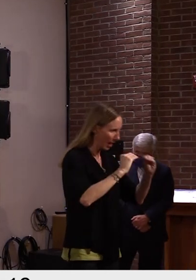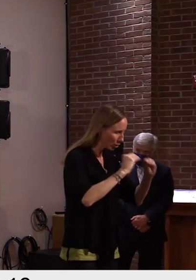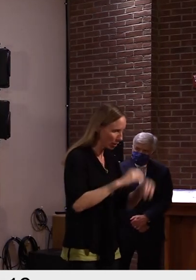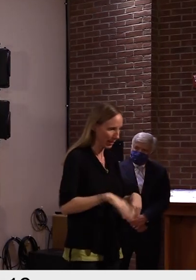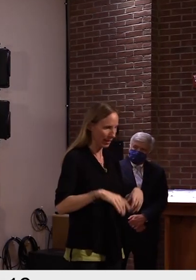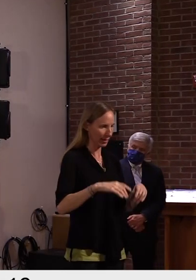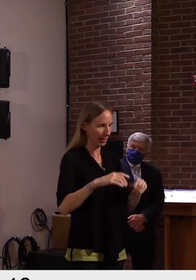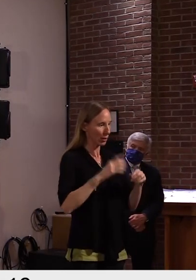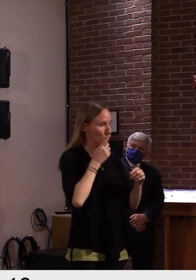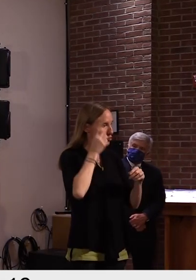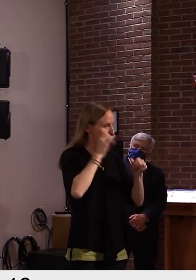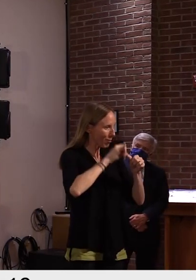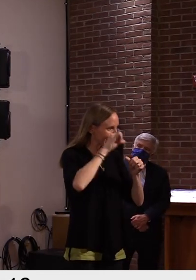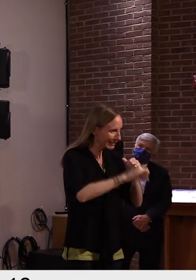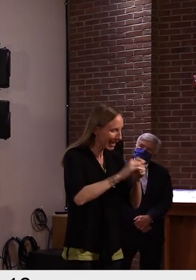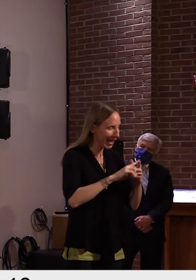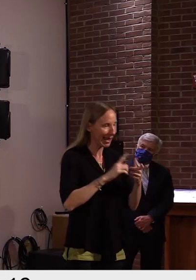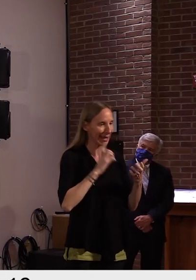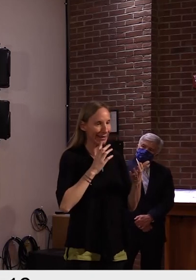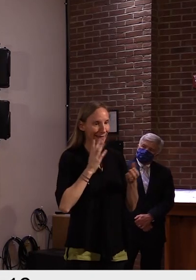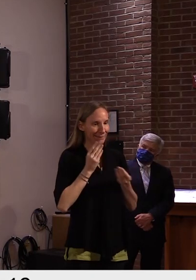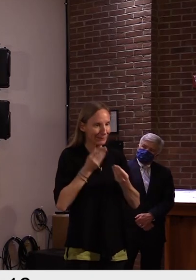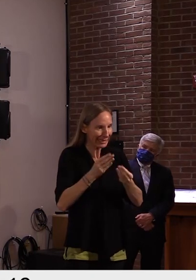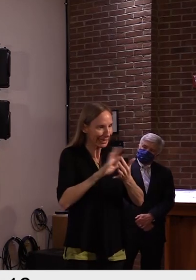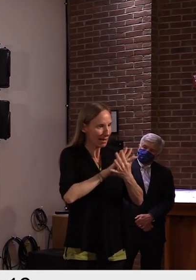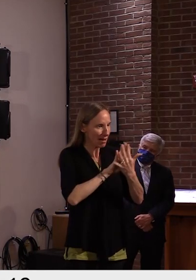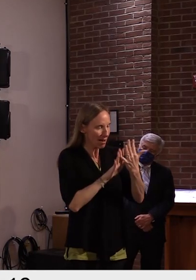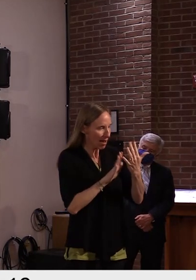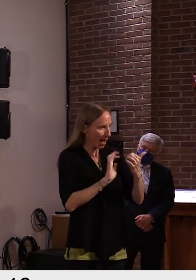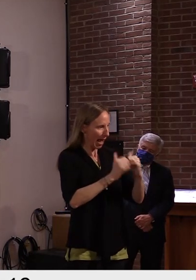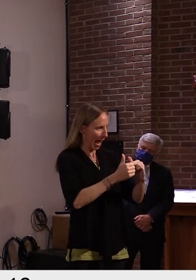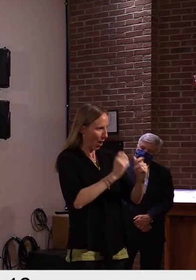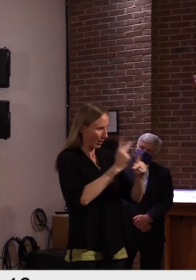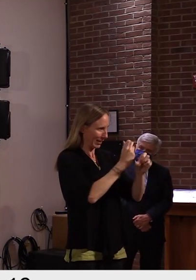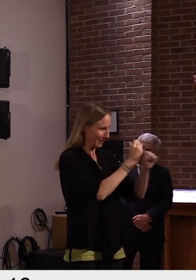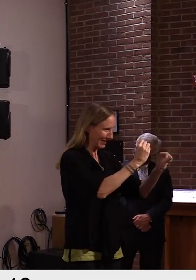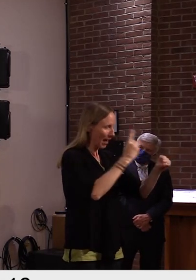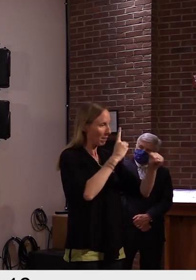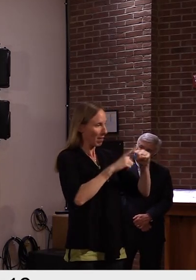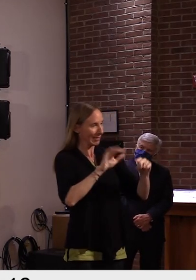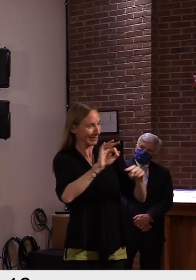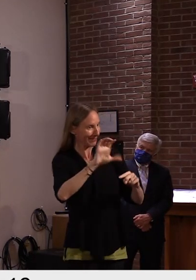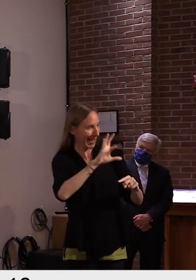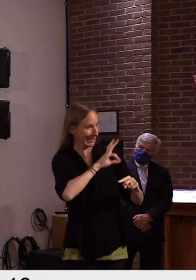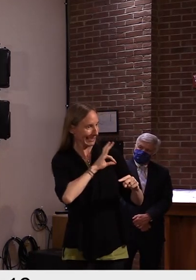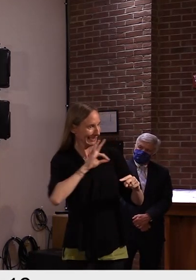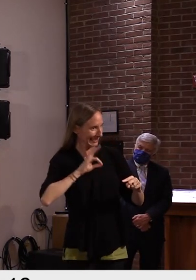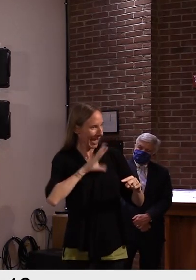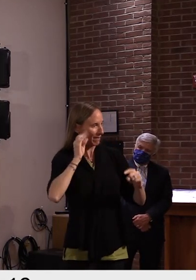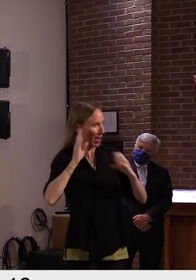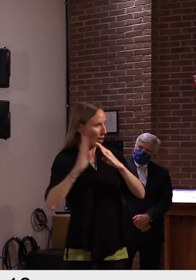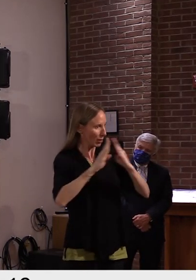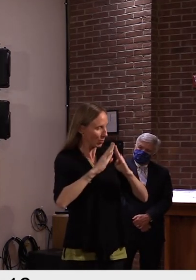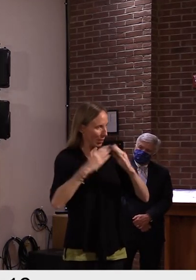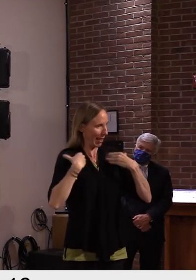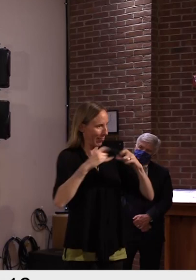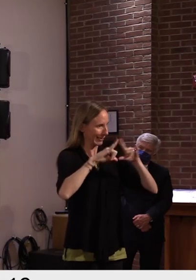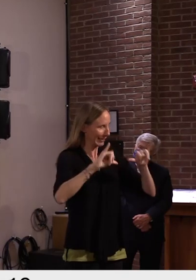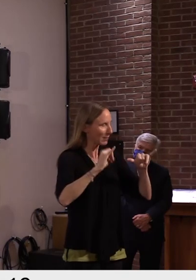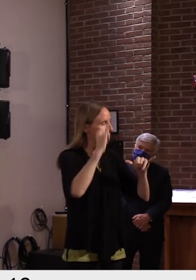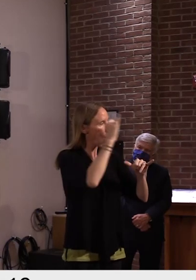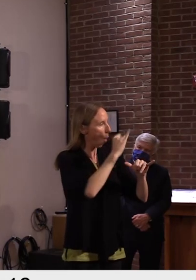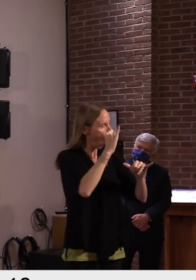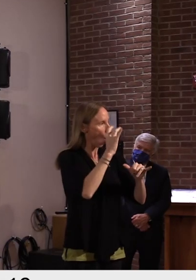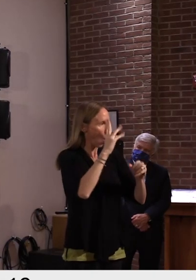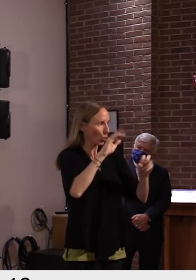safely while also keeping faculty, staff, and the community healthy. We've